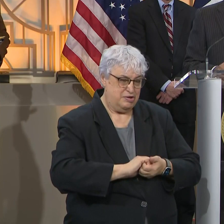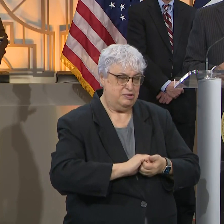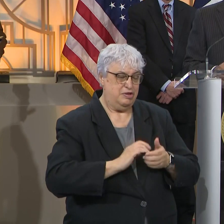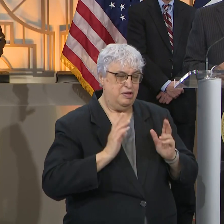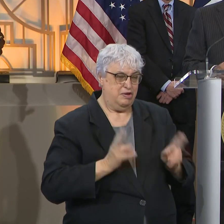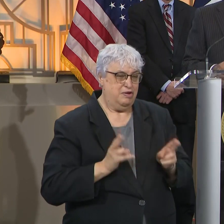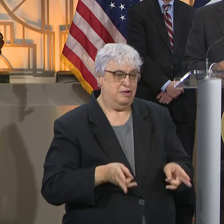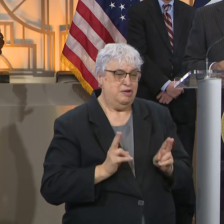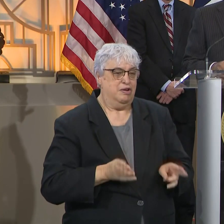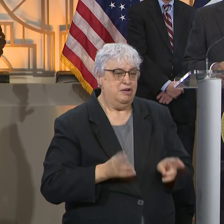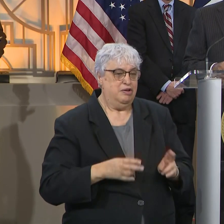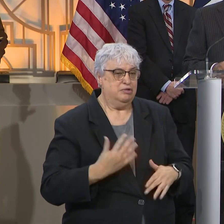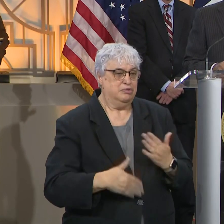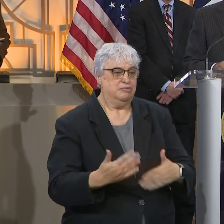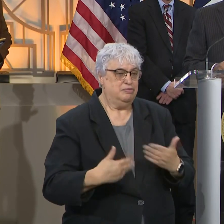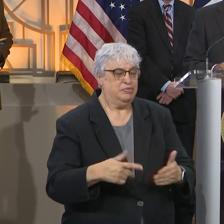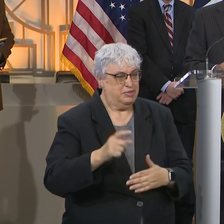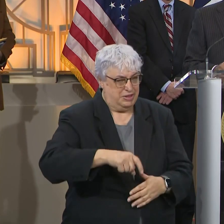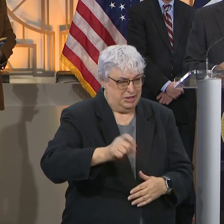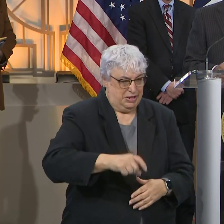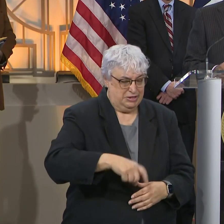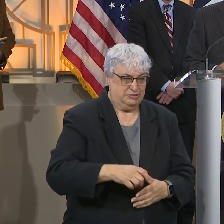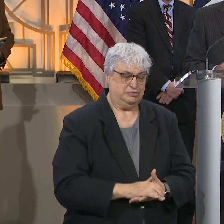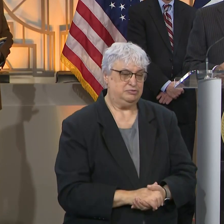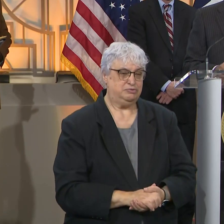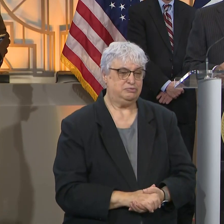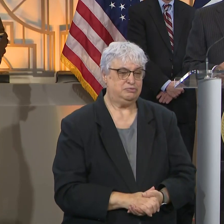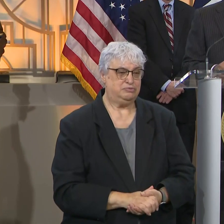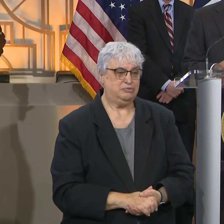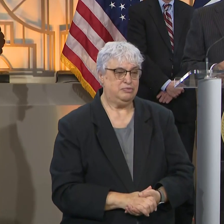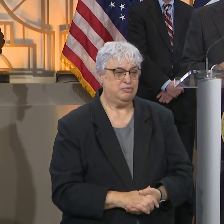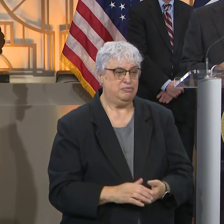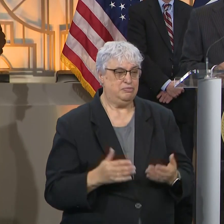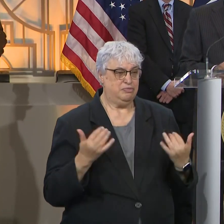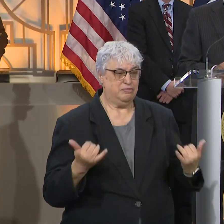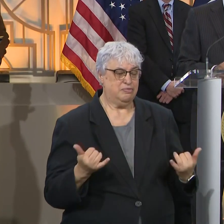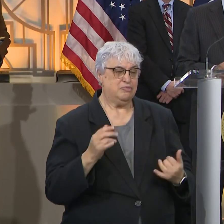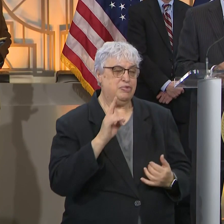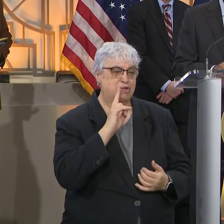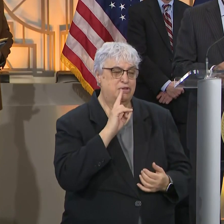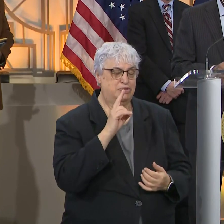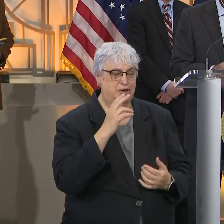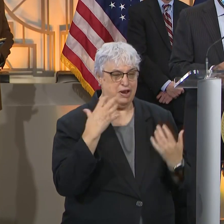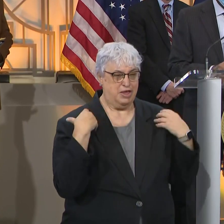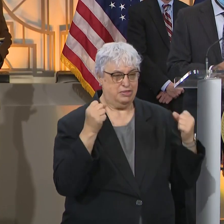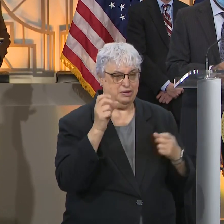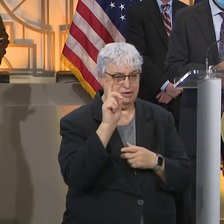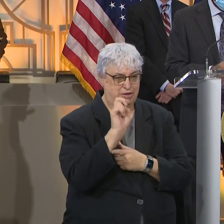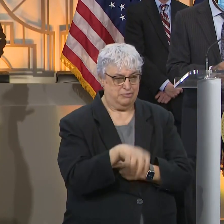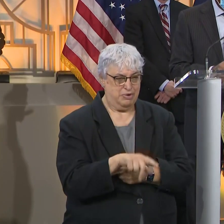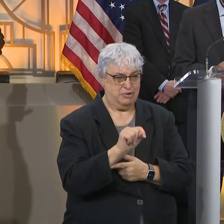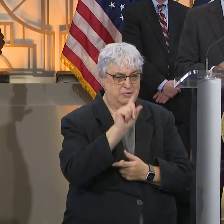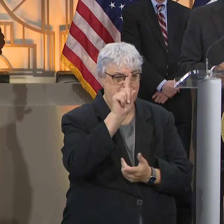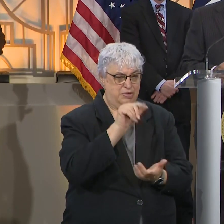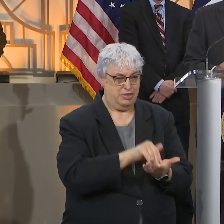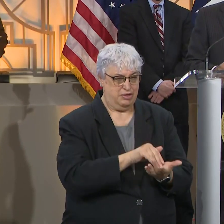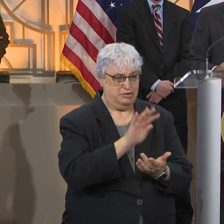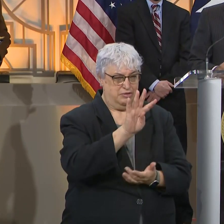to get it out. Today the Houston, and let me tell you why, today the Houston Health Department is reporting 1